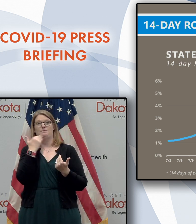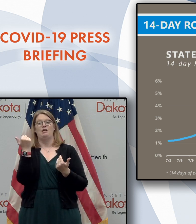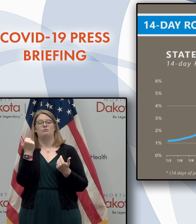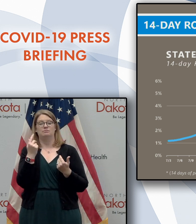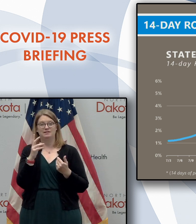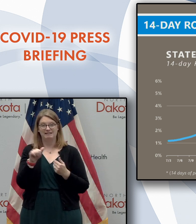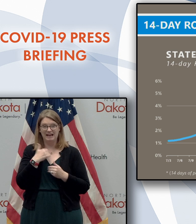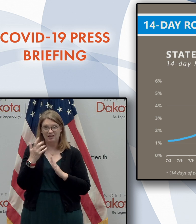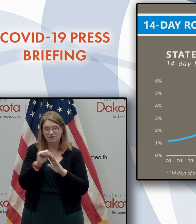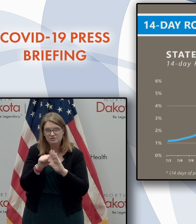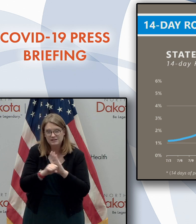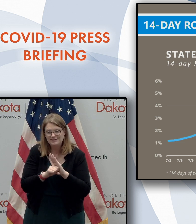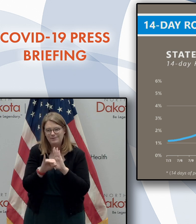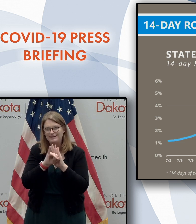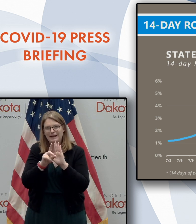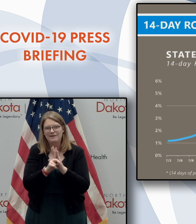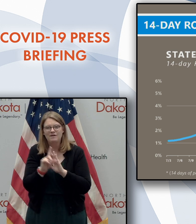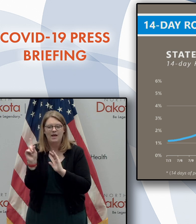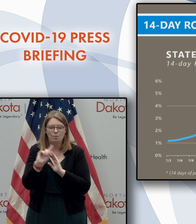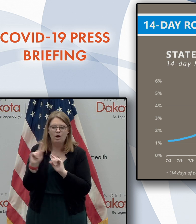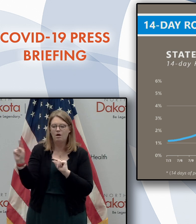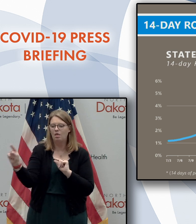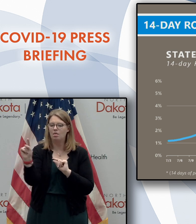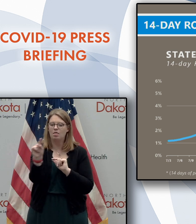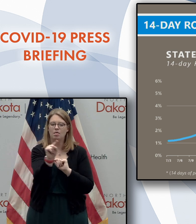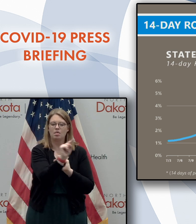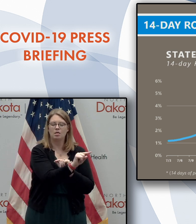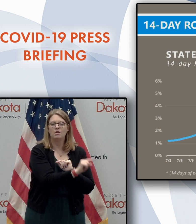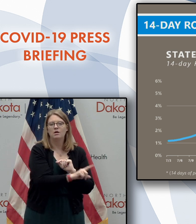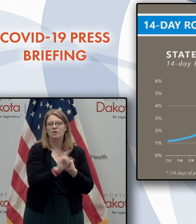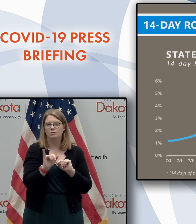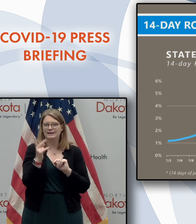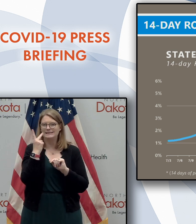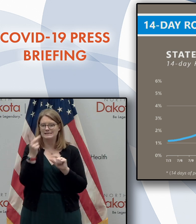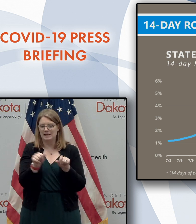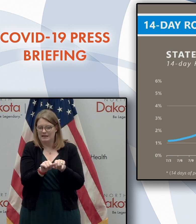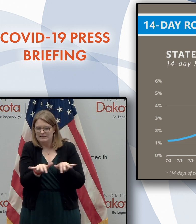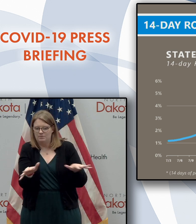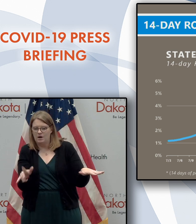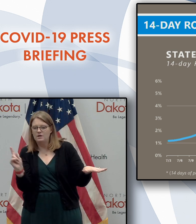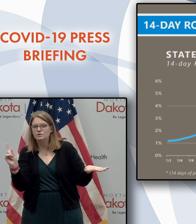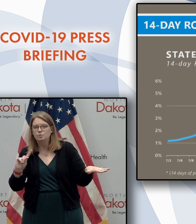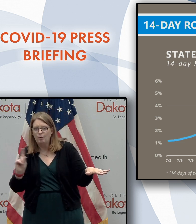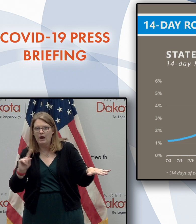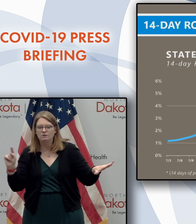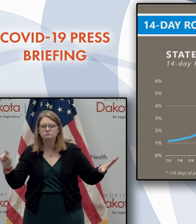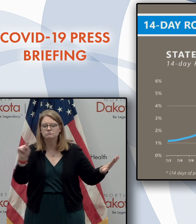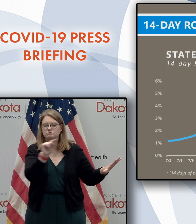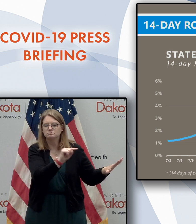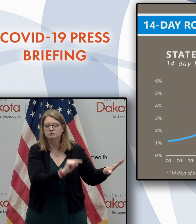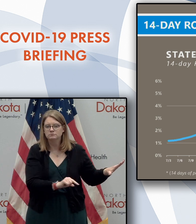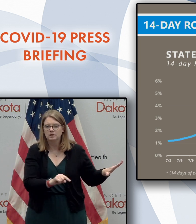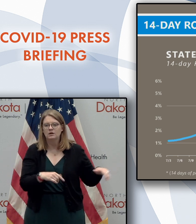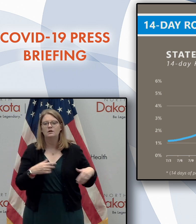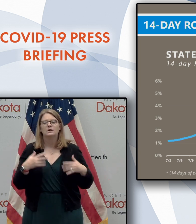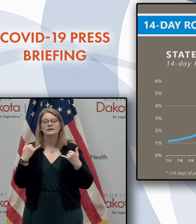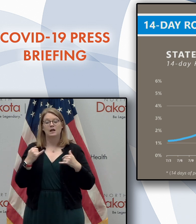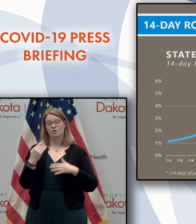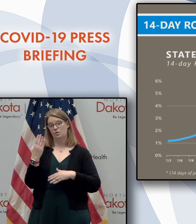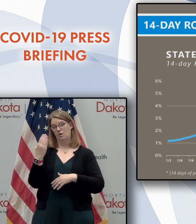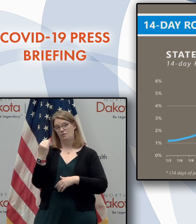virus is and give us the the information we need to try to control its spread on we take a look at the 14 day